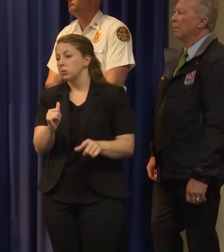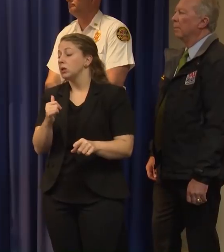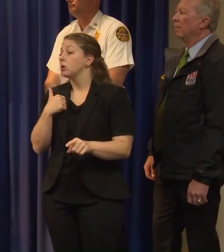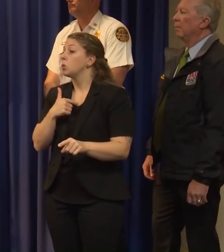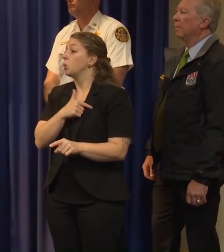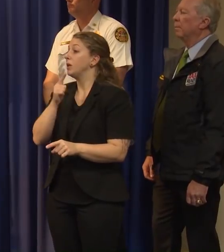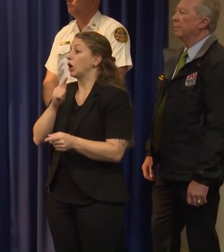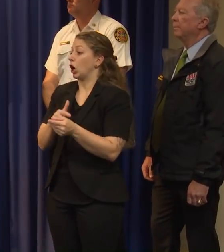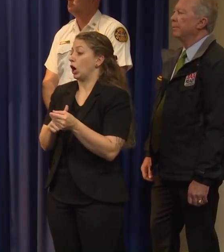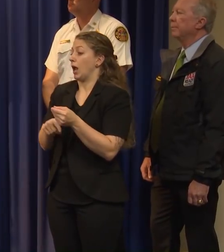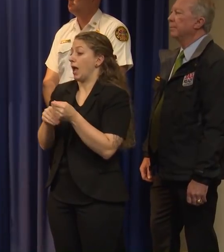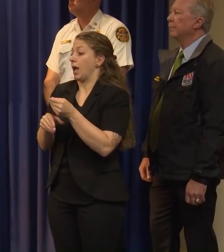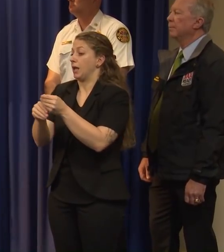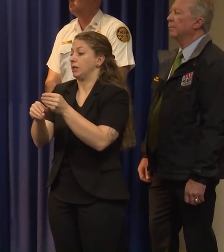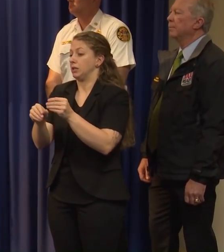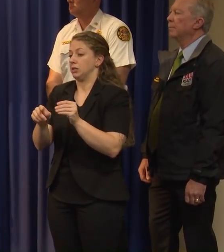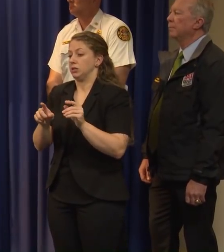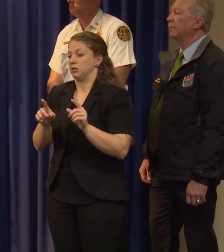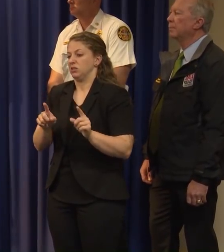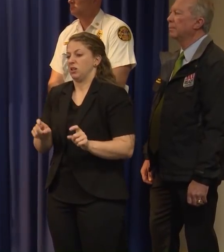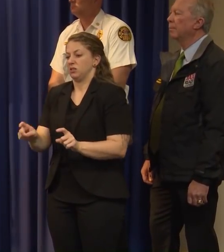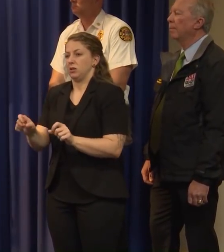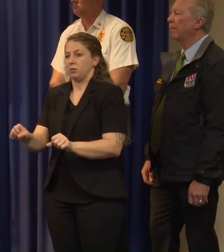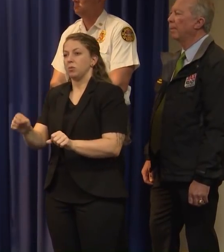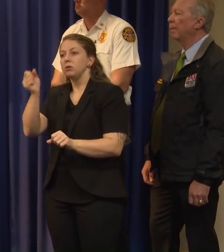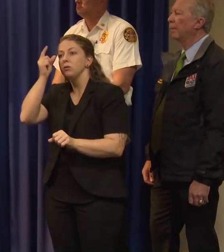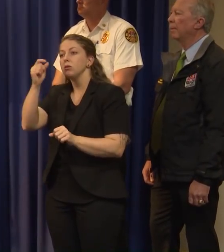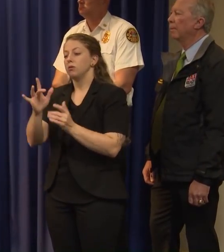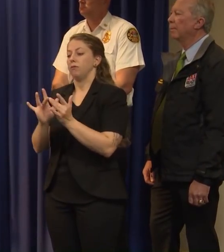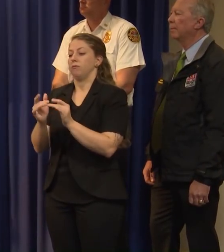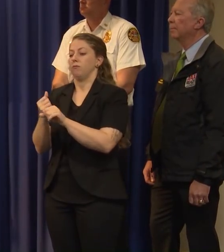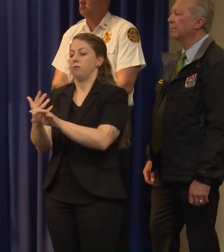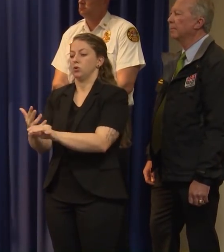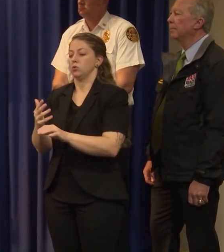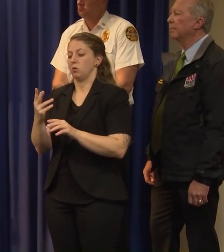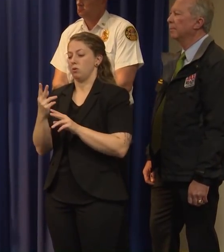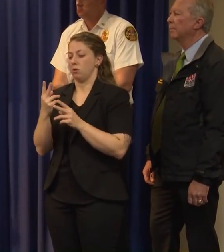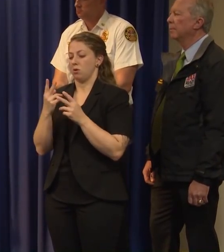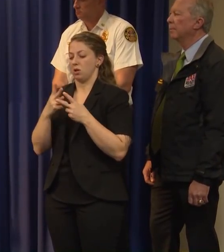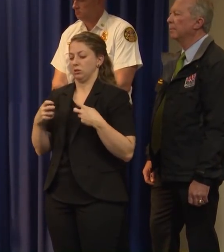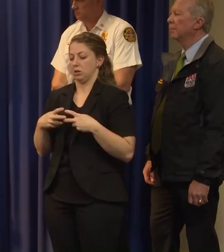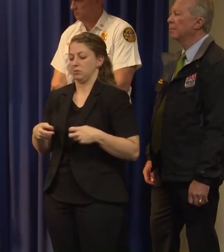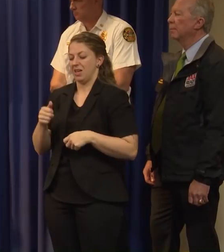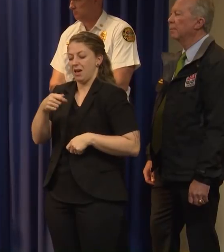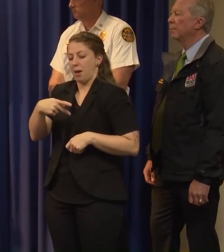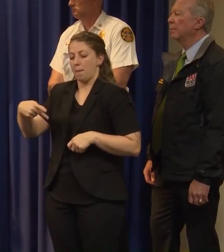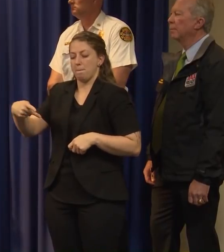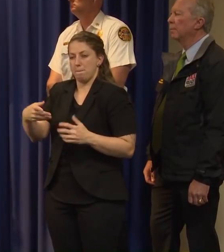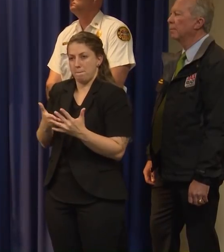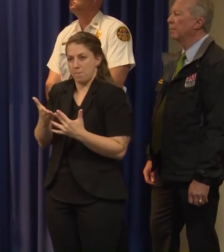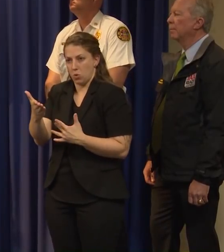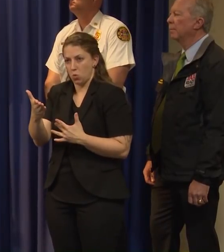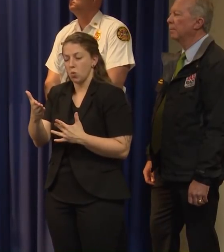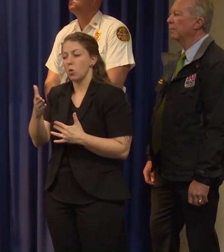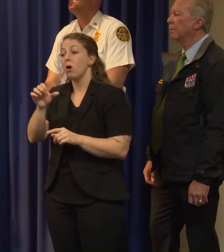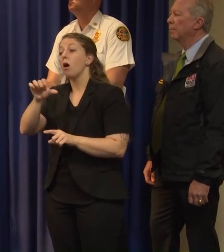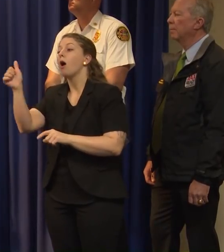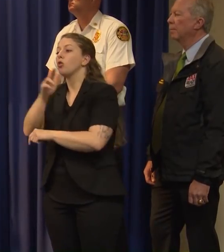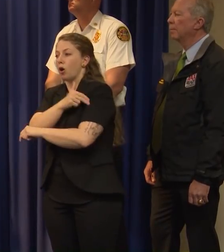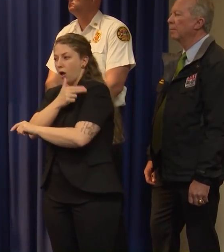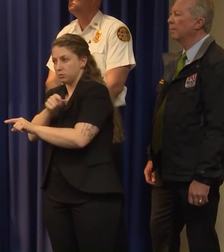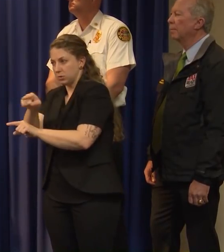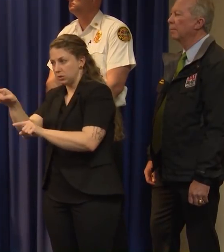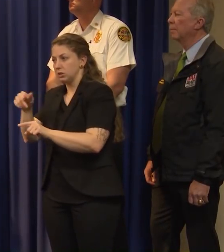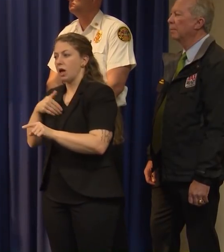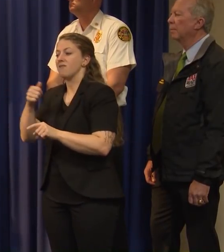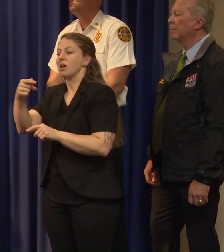testing capabilities with the ability to do a virtual assessment on an app, uh, and other hospitals are doing that as well. So that should alleviate that